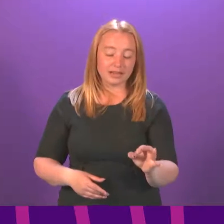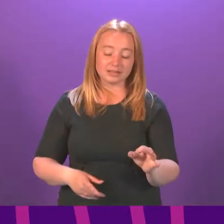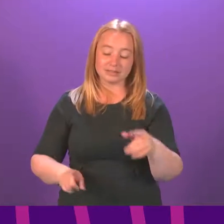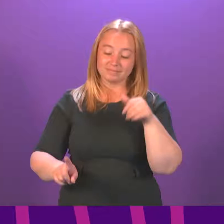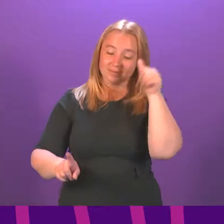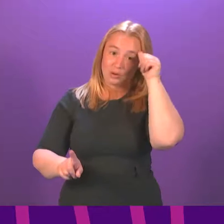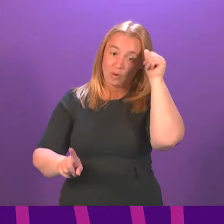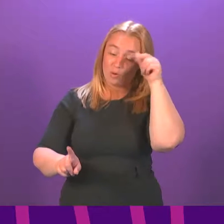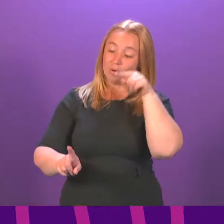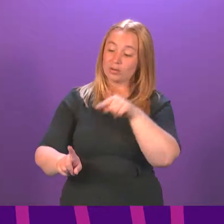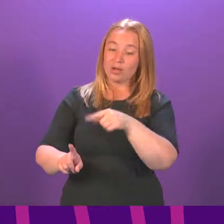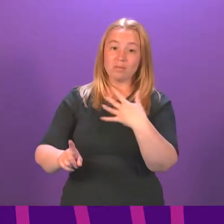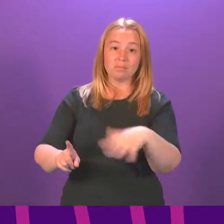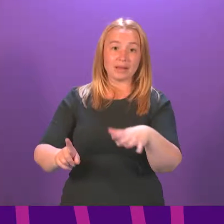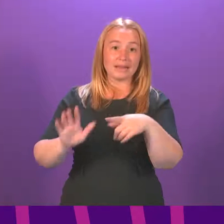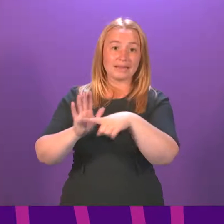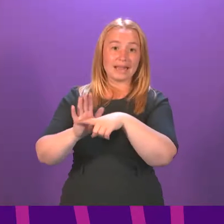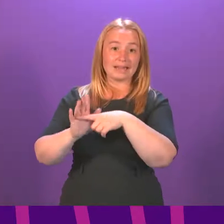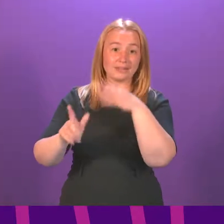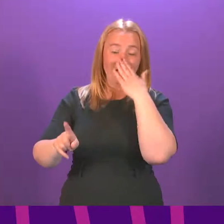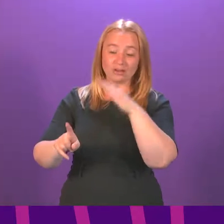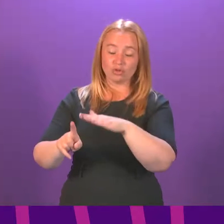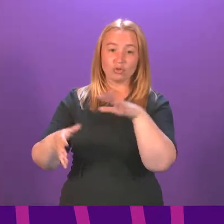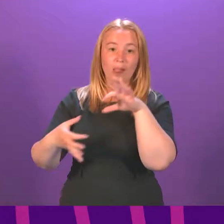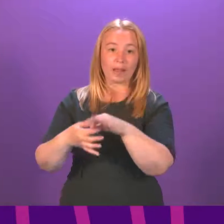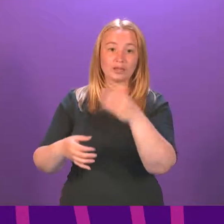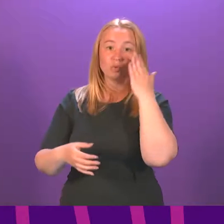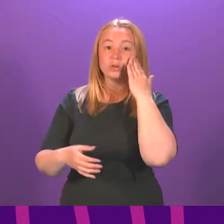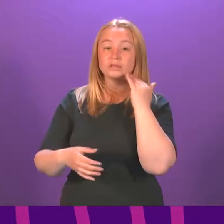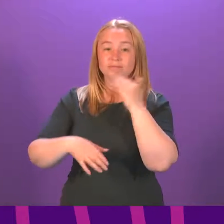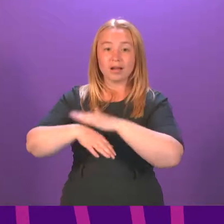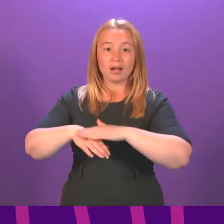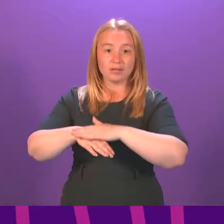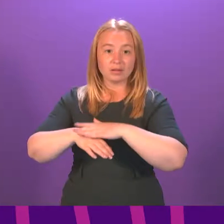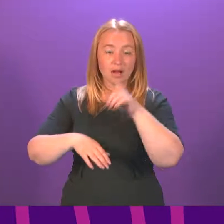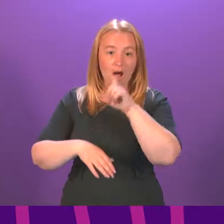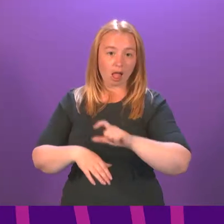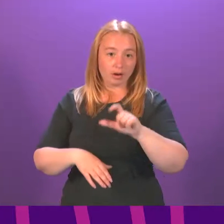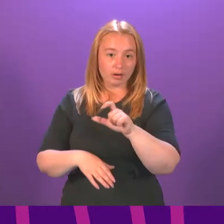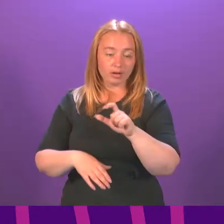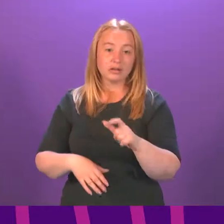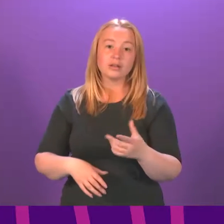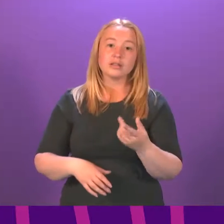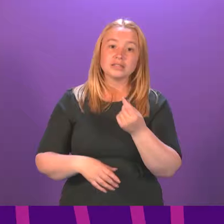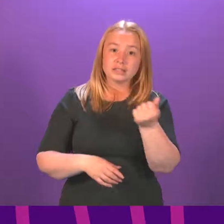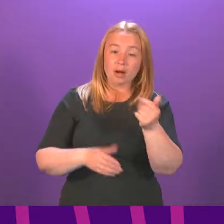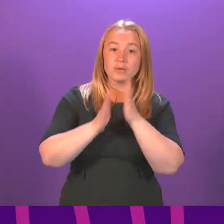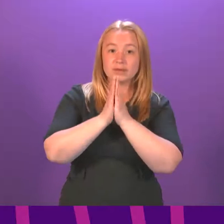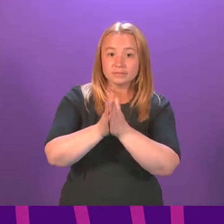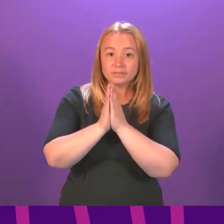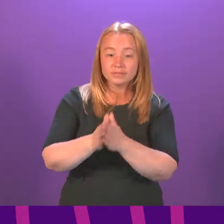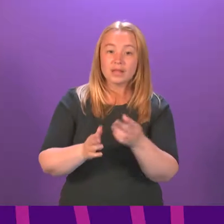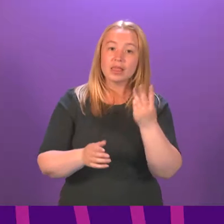experiencing negative attitudes related to skin colour, 38% relative to religion, 37% relative to